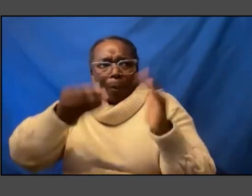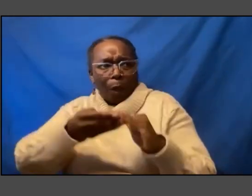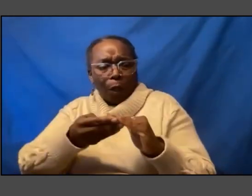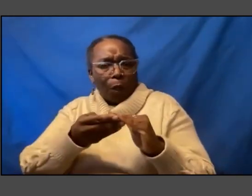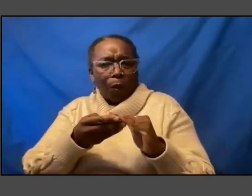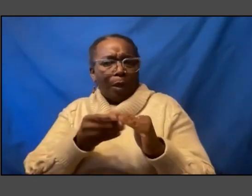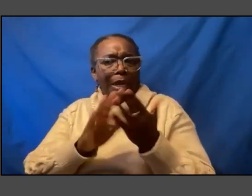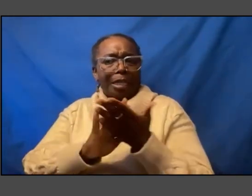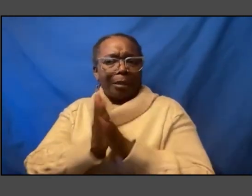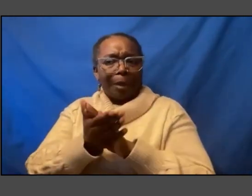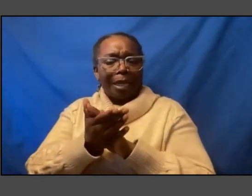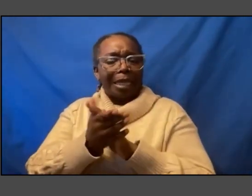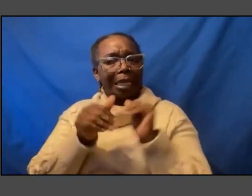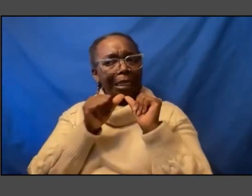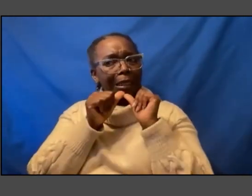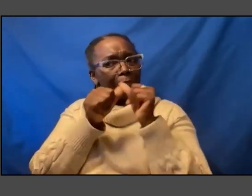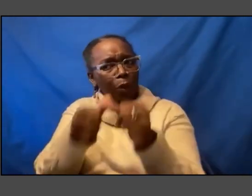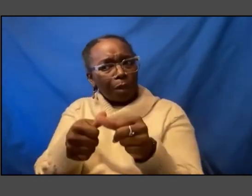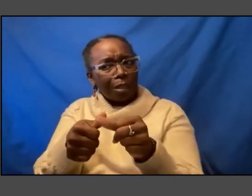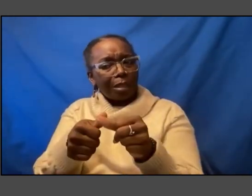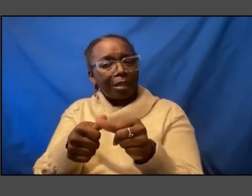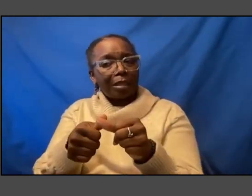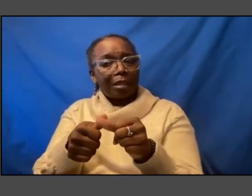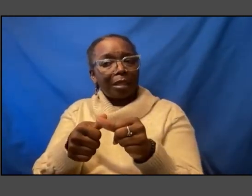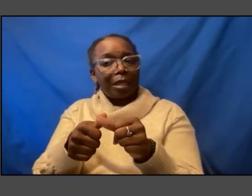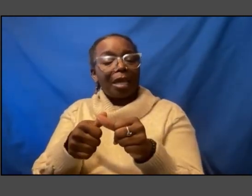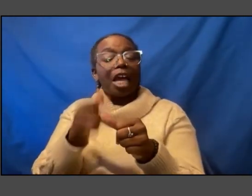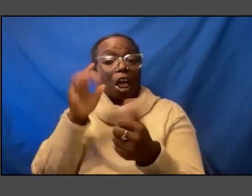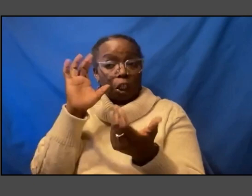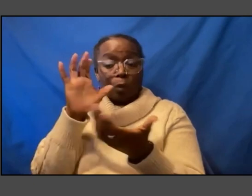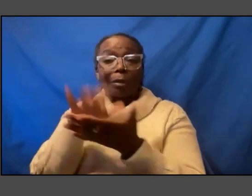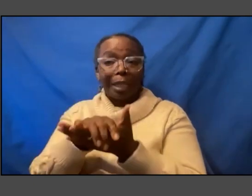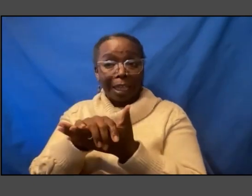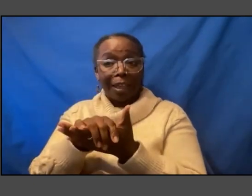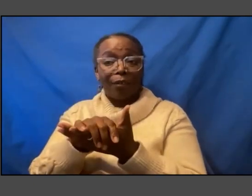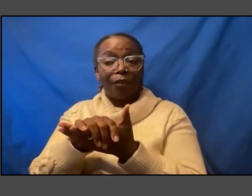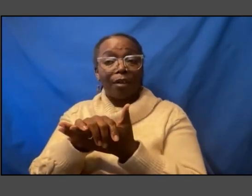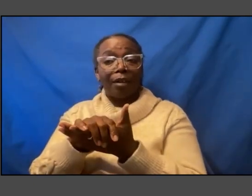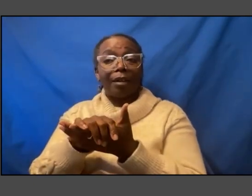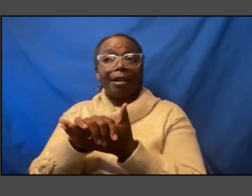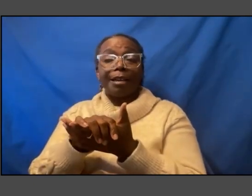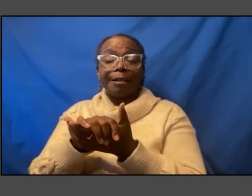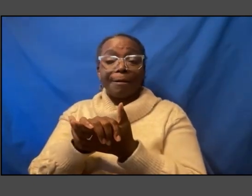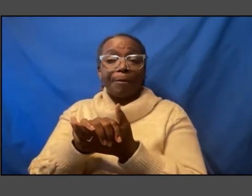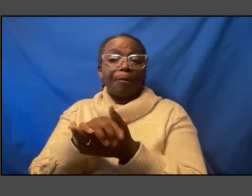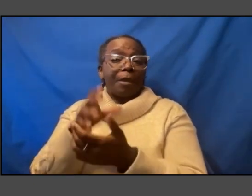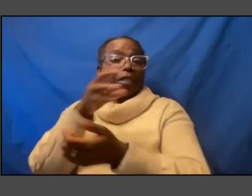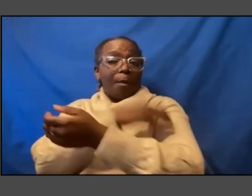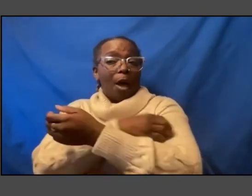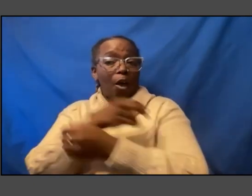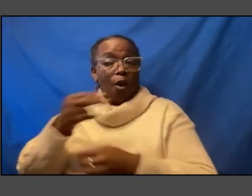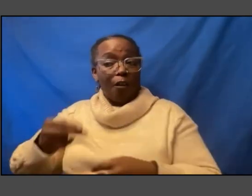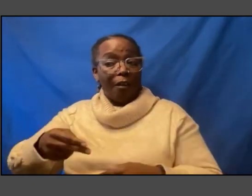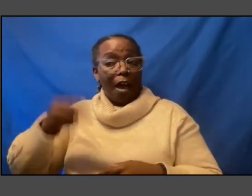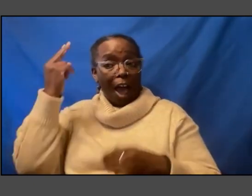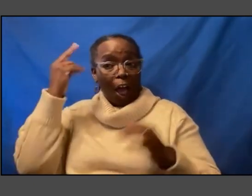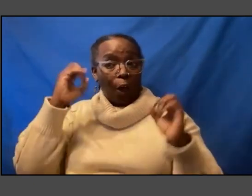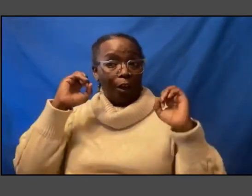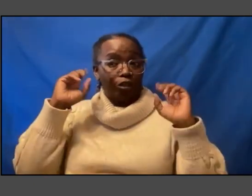and therefore to believe that uh the power of higher education is a right for